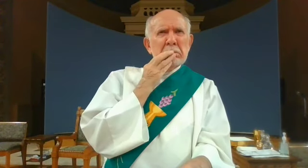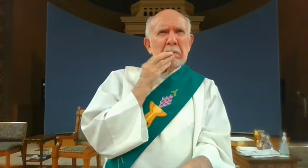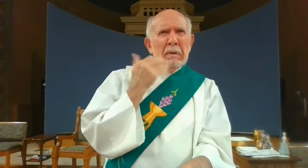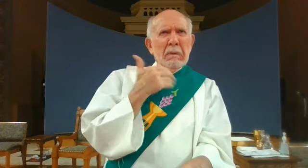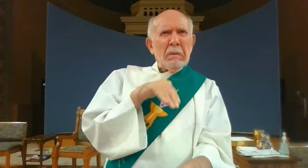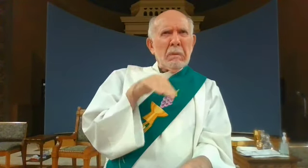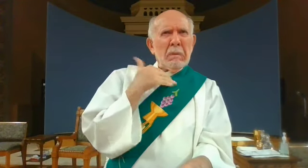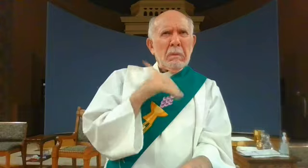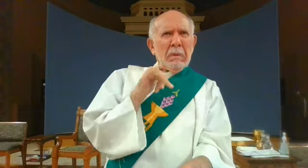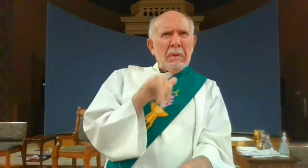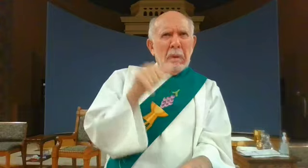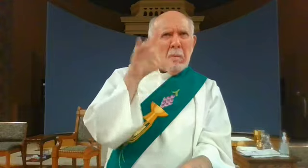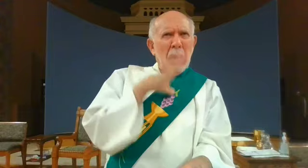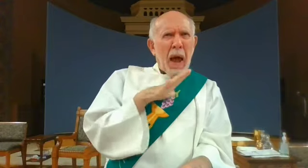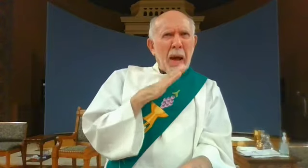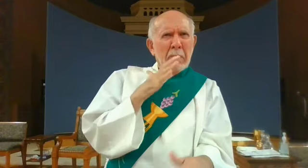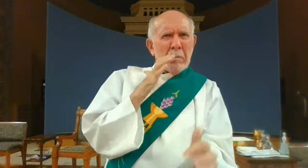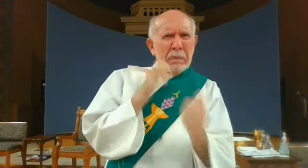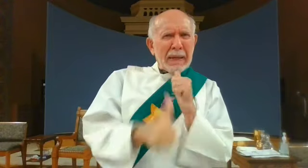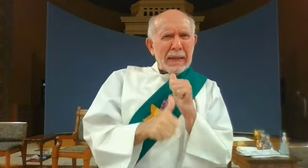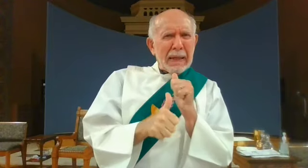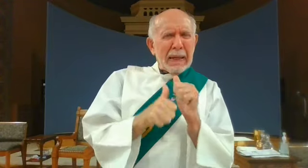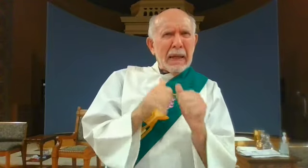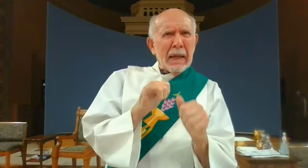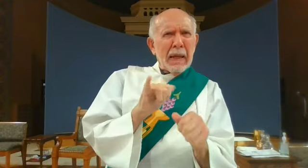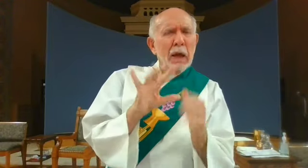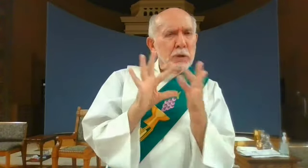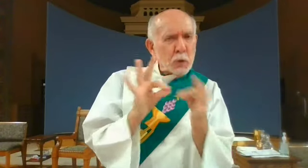oh the man in that story